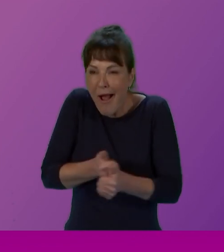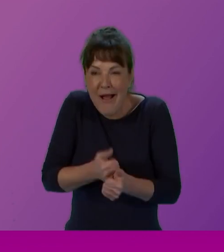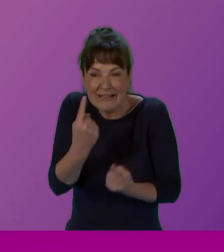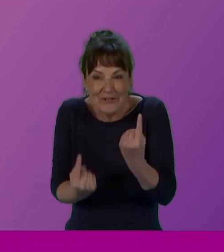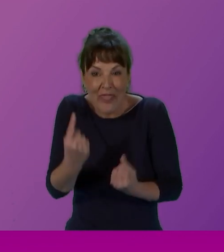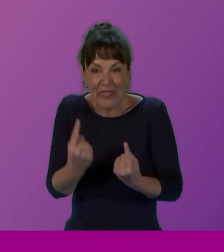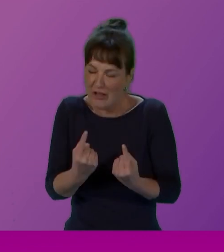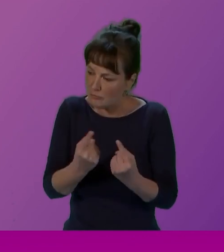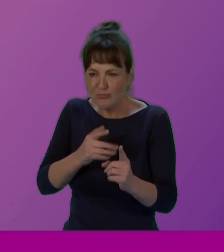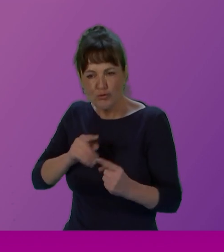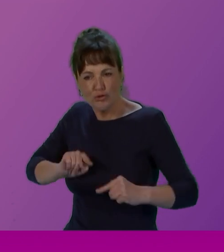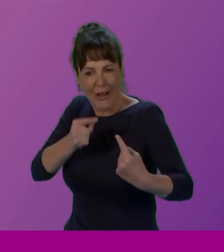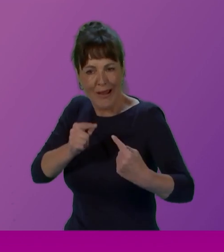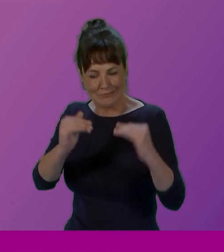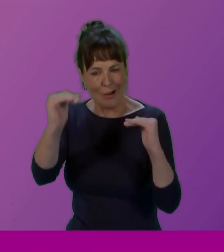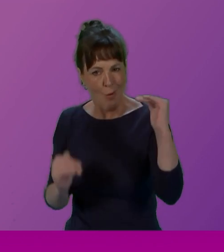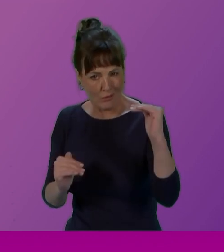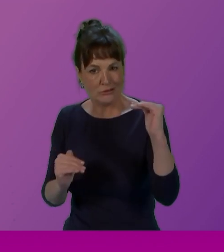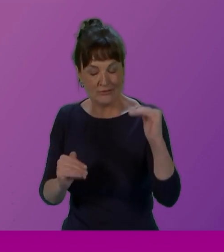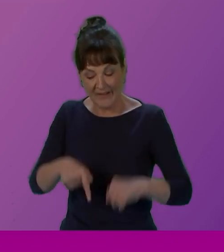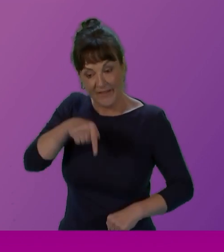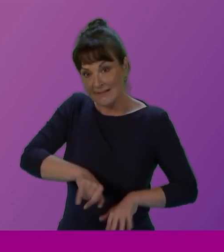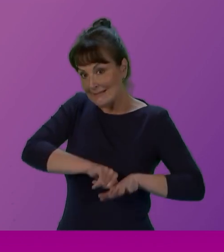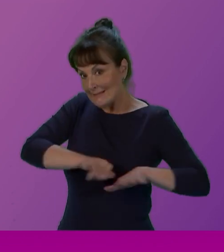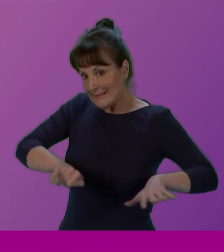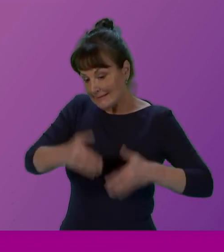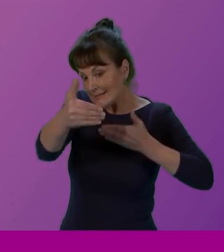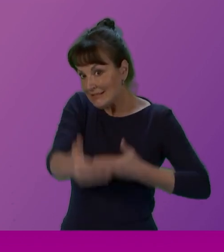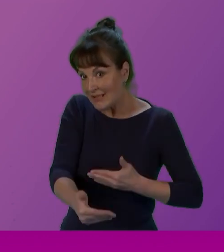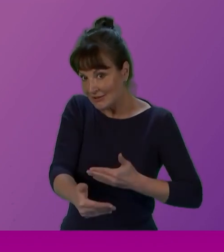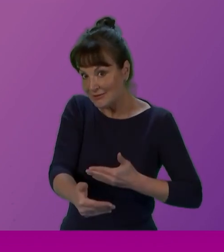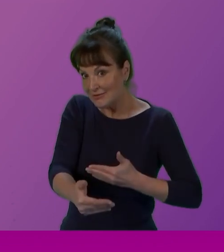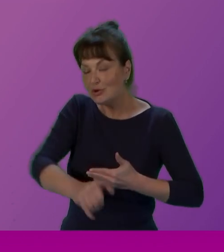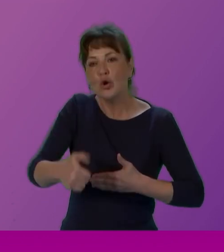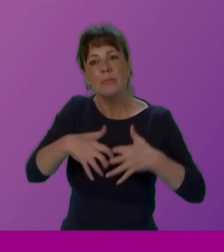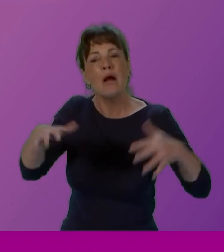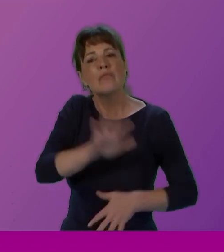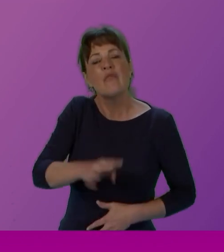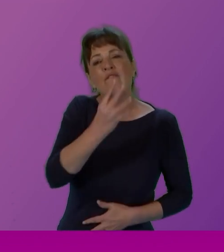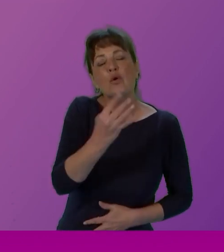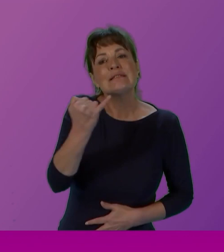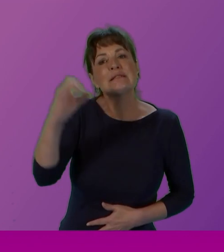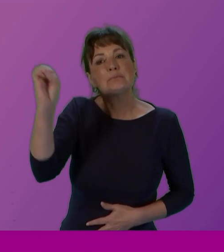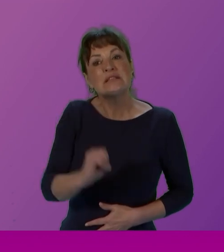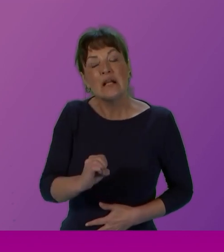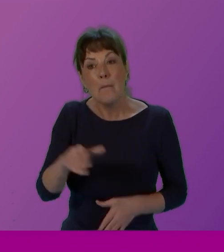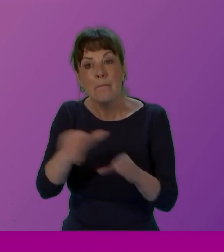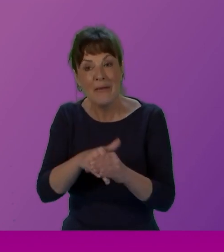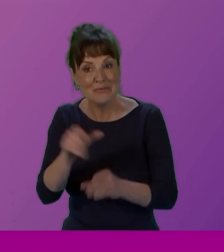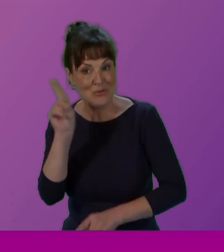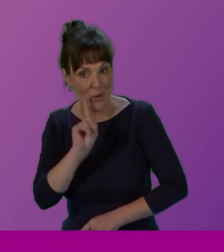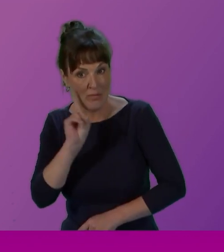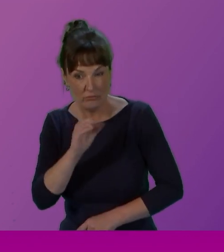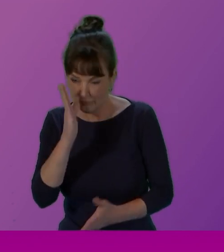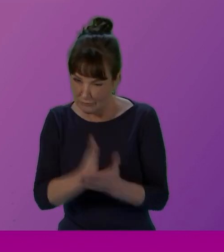and in this sixth session of the Scottish Parliament, 46% of members are women. And